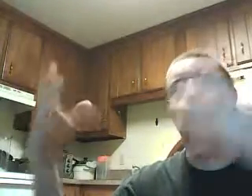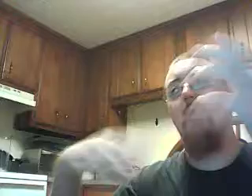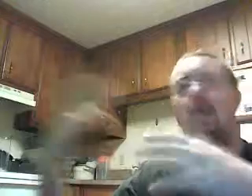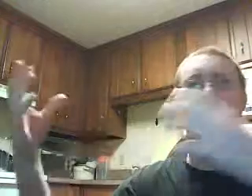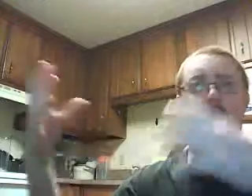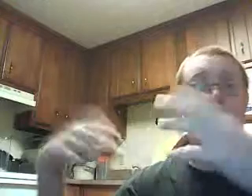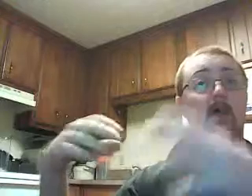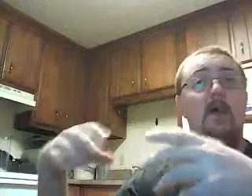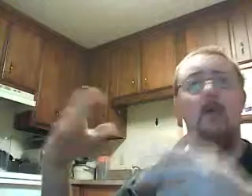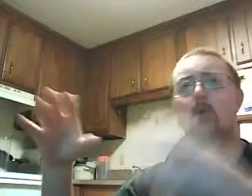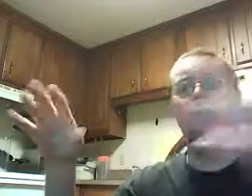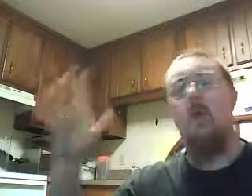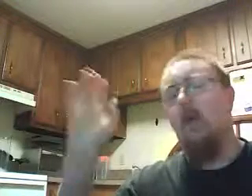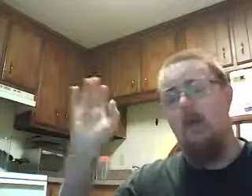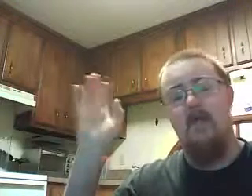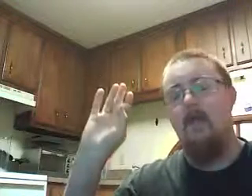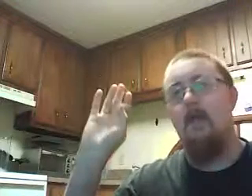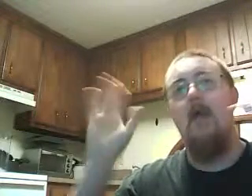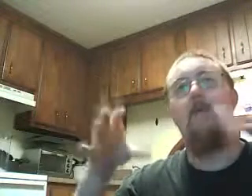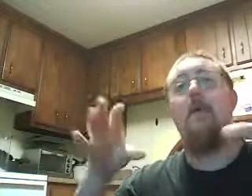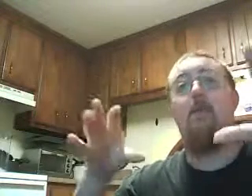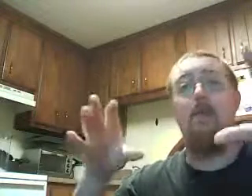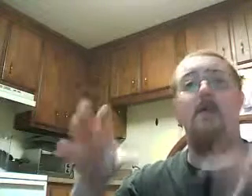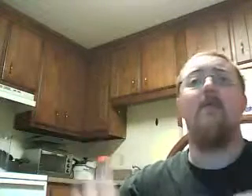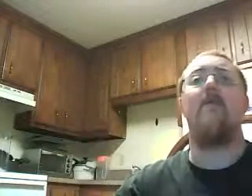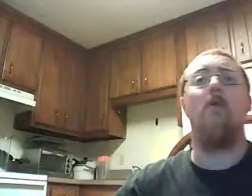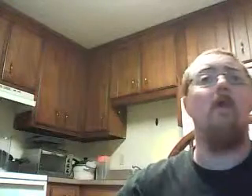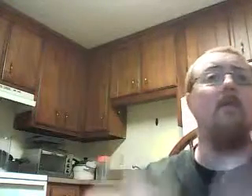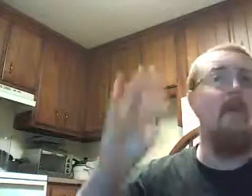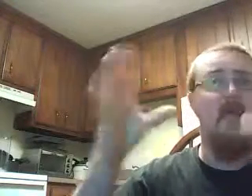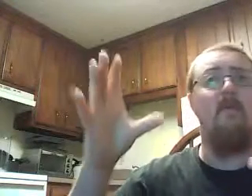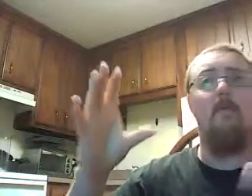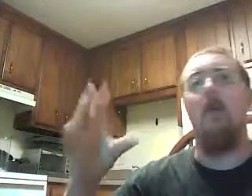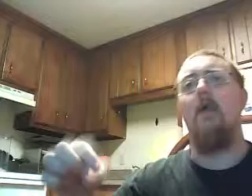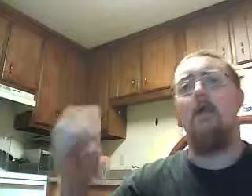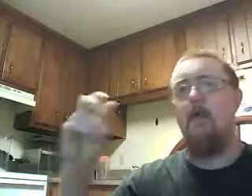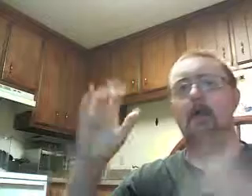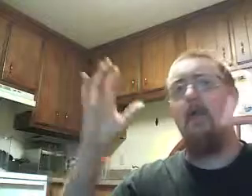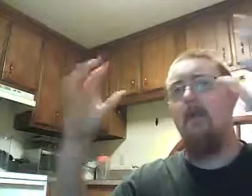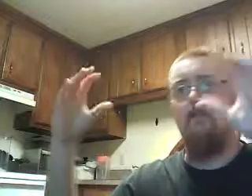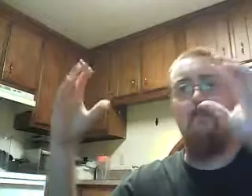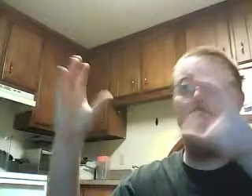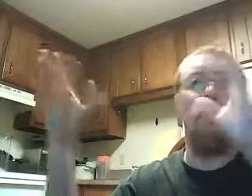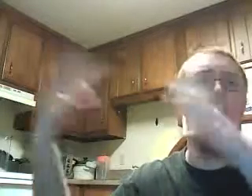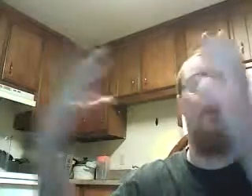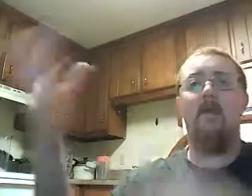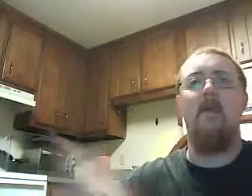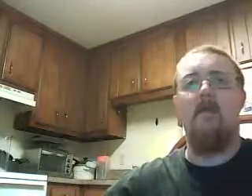if you pay for offers on there and which, like I said, a lot of will make more sense. If you're eBay savvy, more likely you're going to be, you're going to understand things